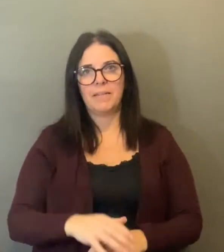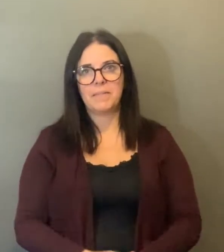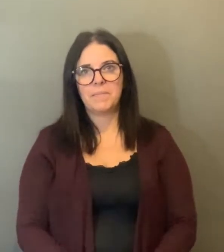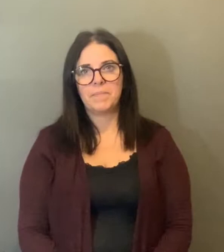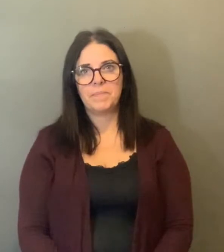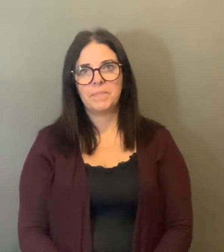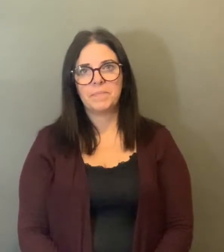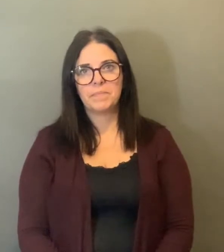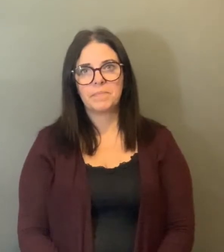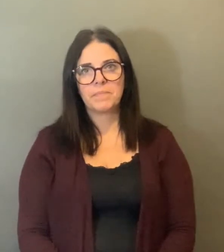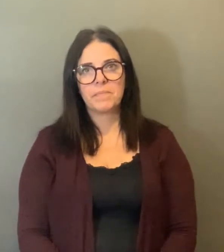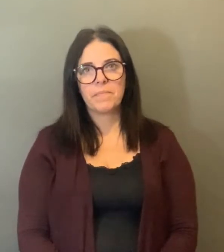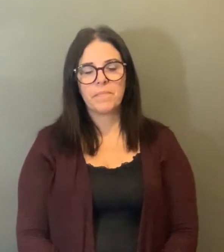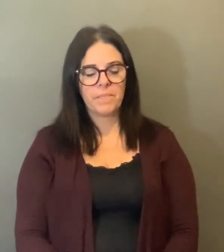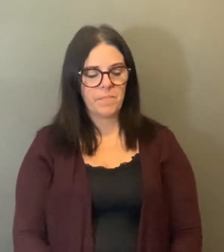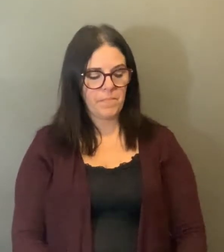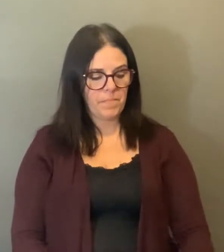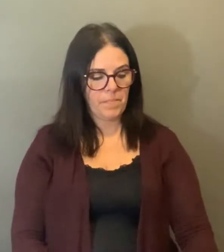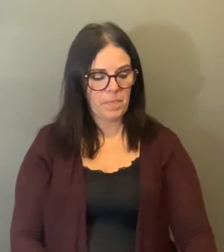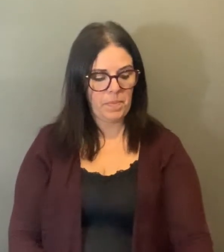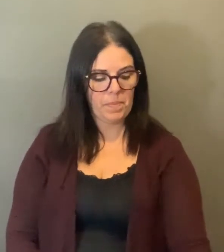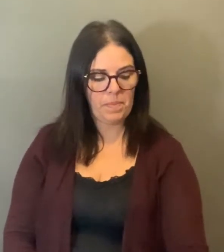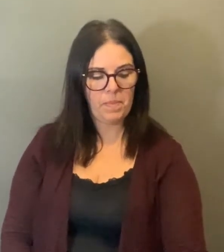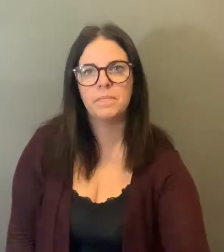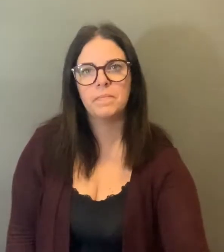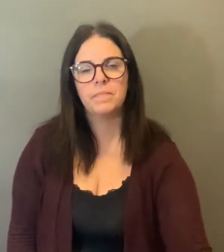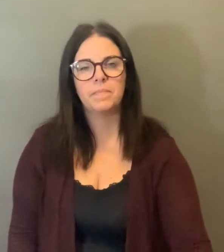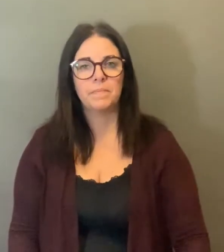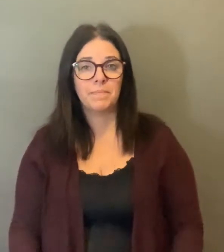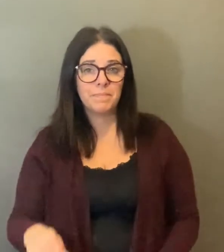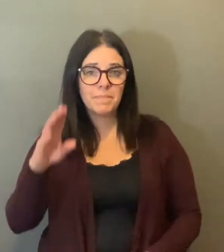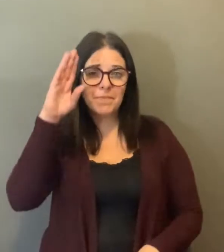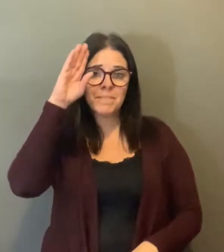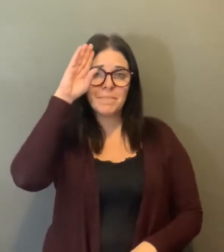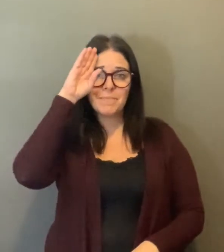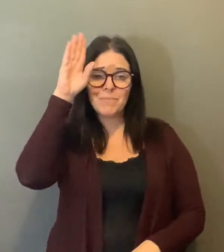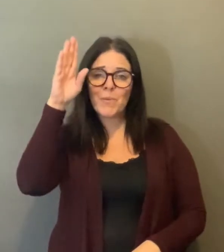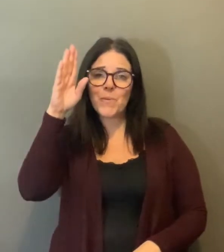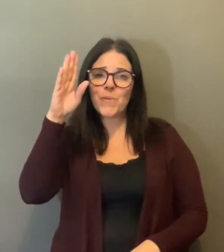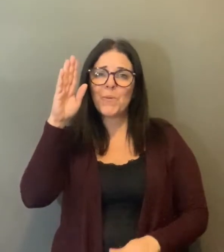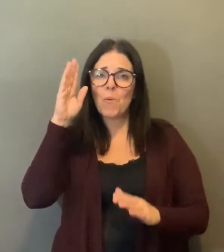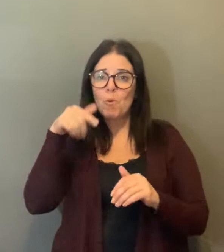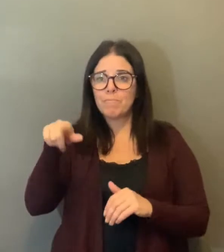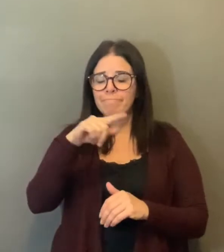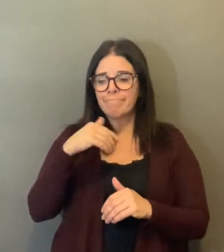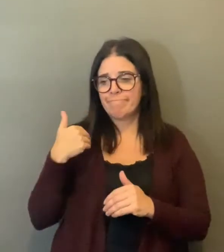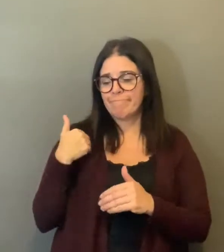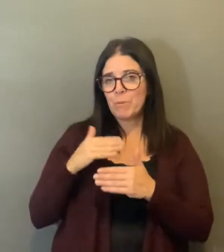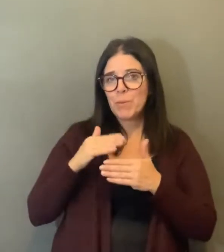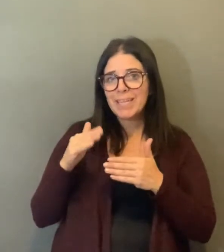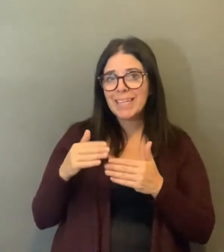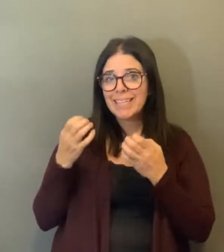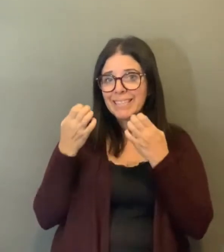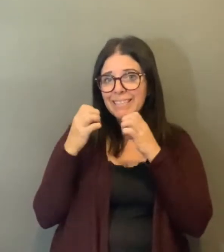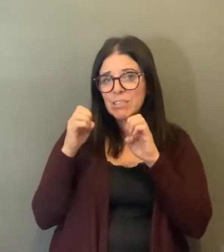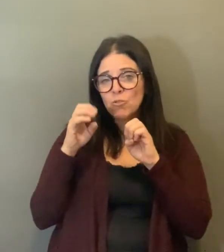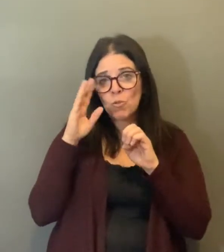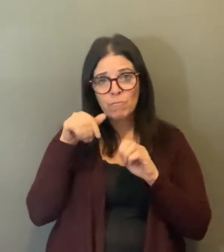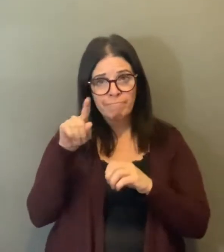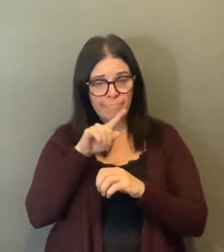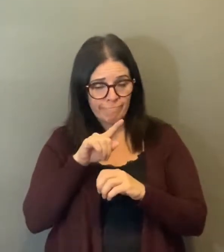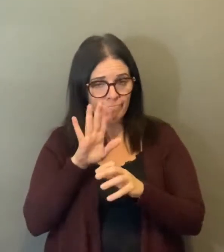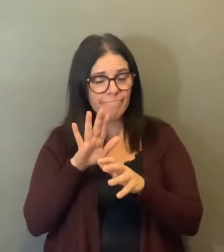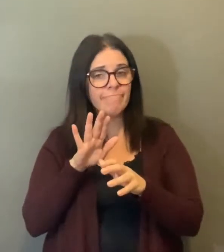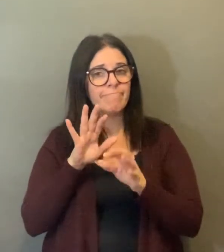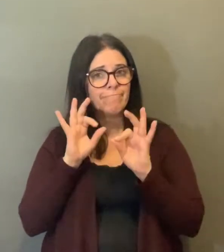physical distance and not congregate to avoid COVID-19 spread. I would like to remind as we are dealing with COVID-19 pandemic in our